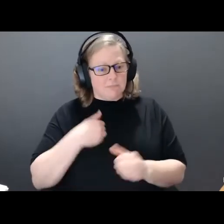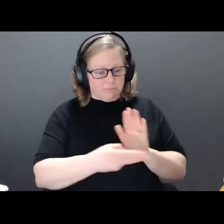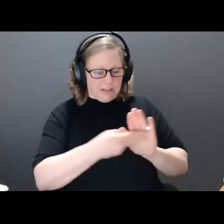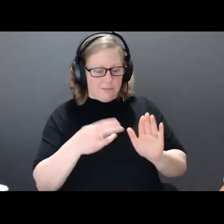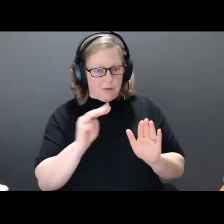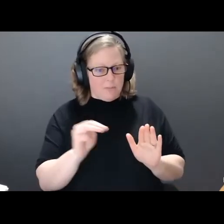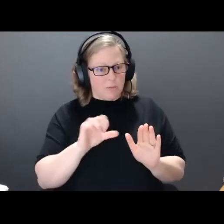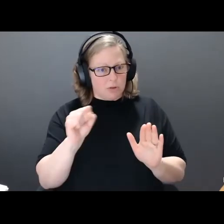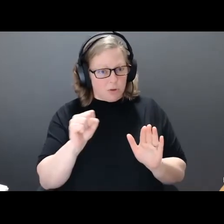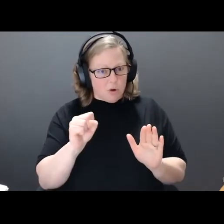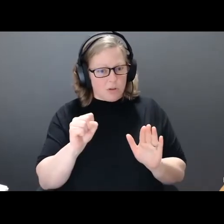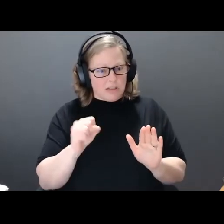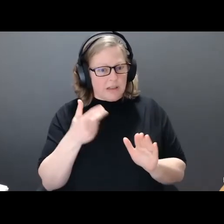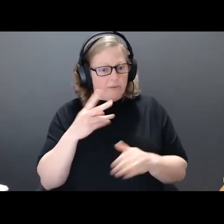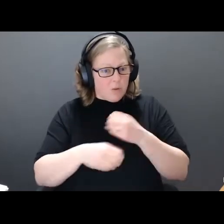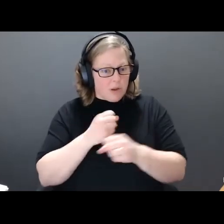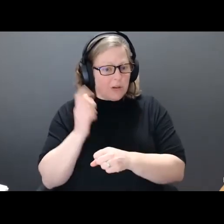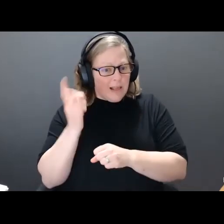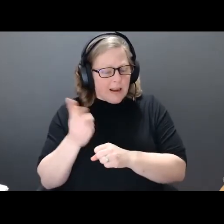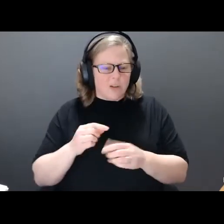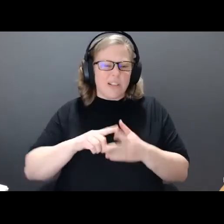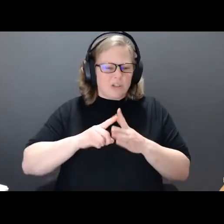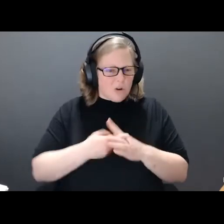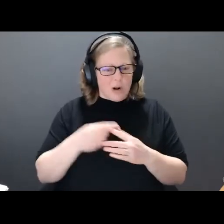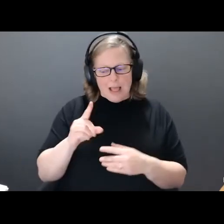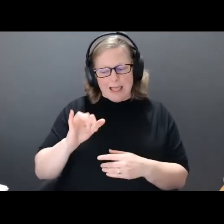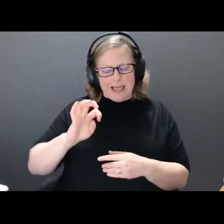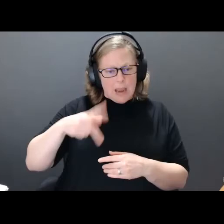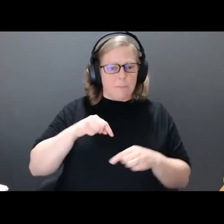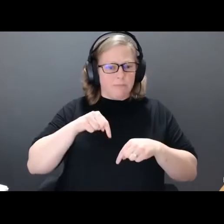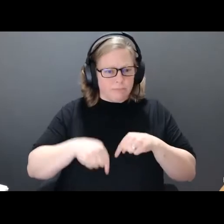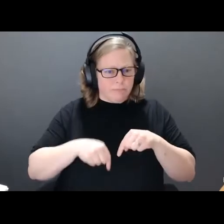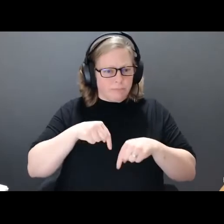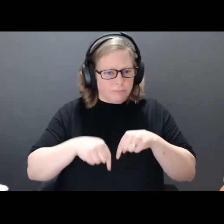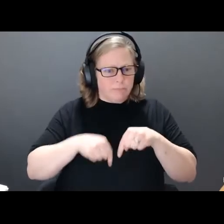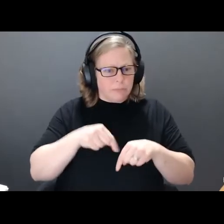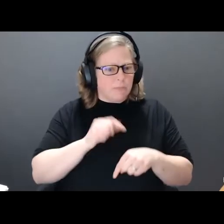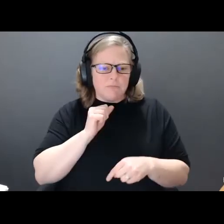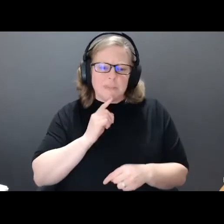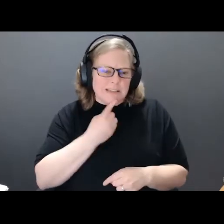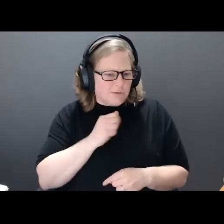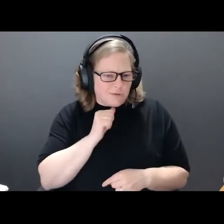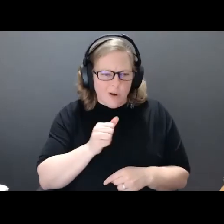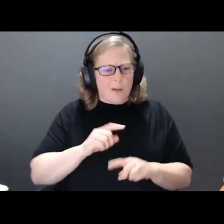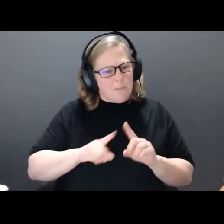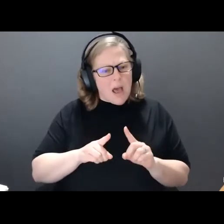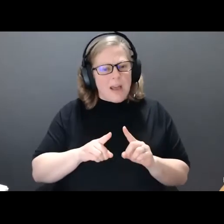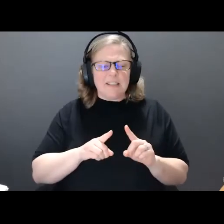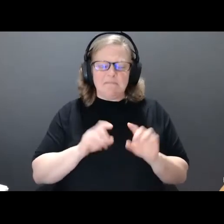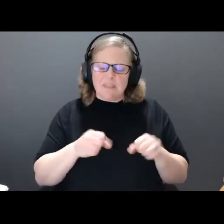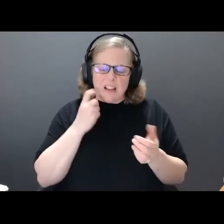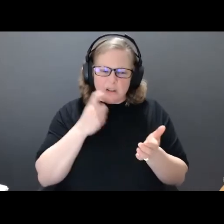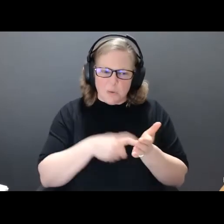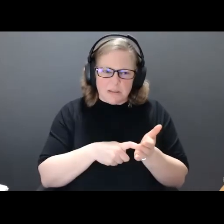I started to limp. Nothing too severe, but enough that it was noticeable. And because of that little limp, I thought I had to give up working.